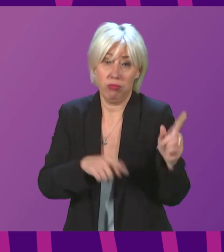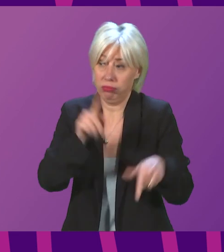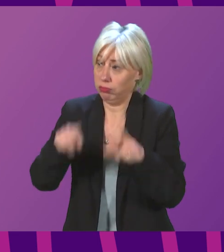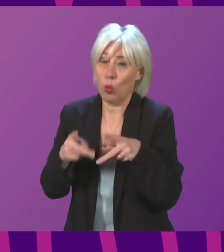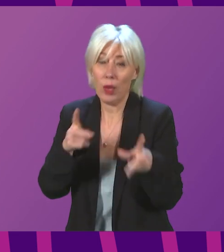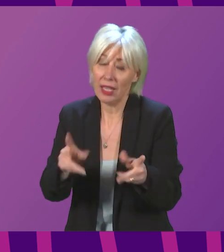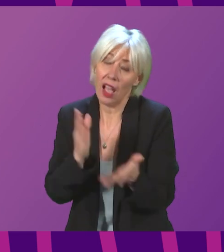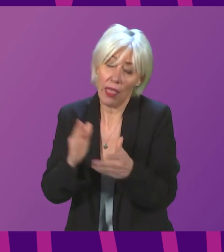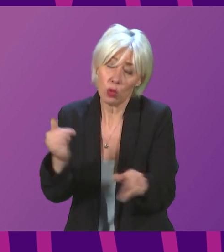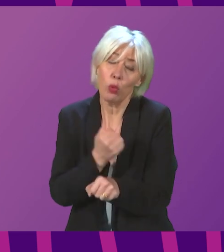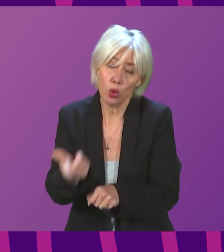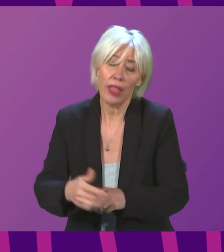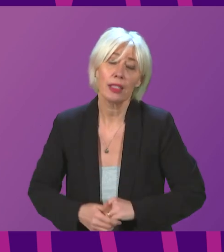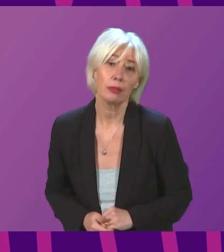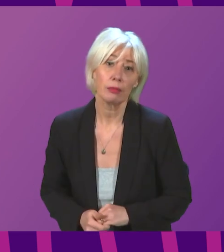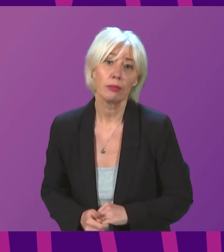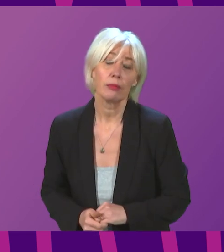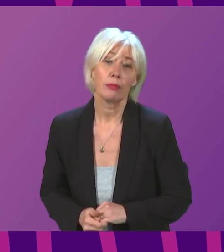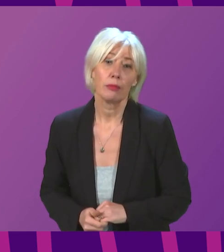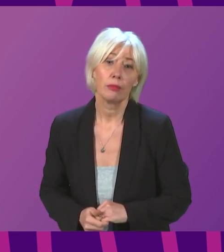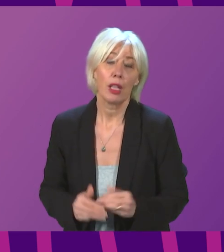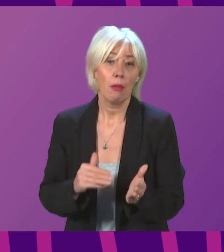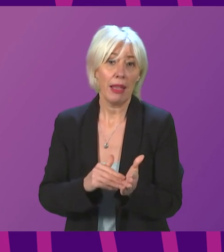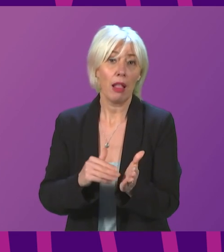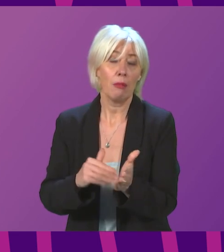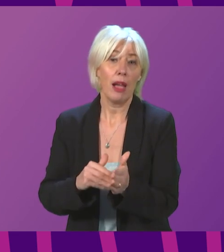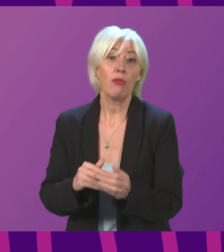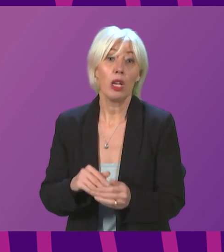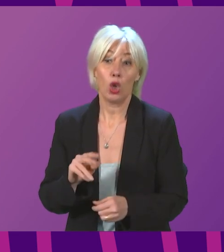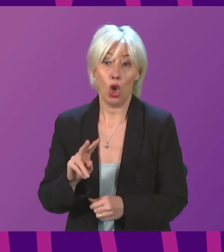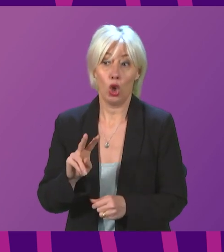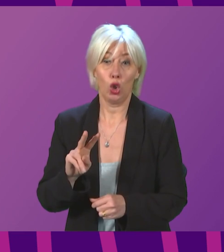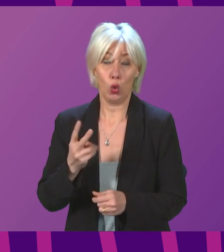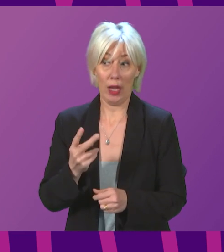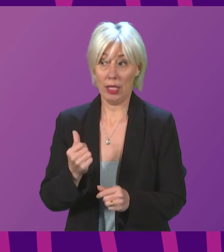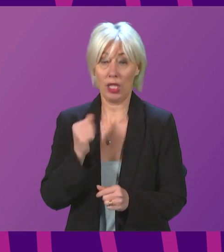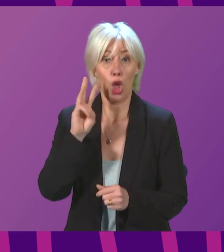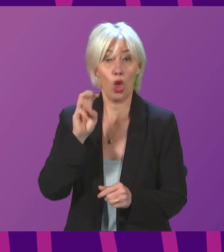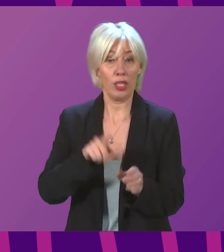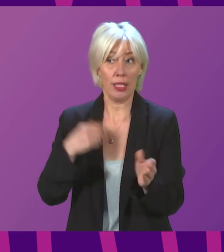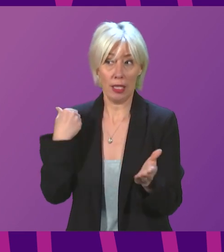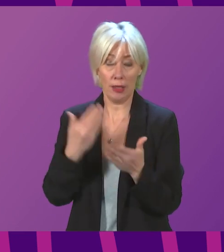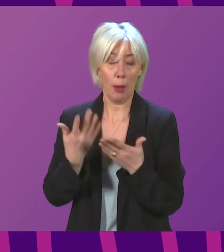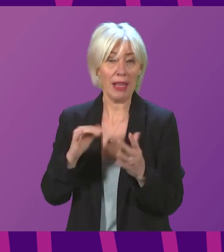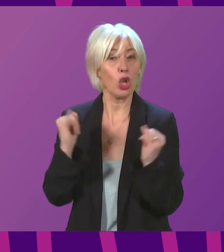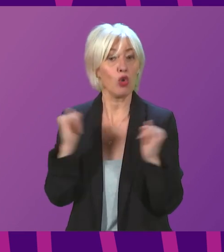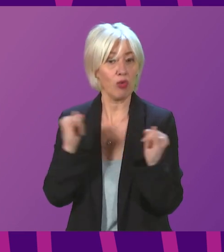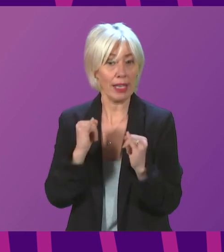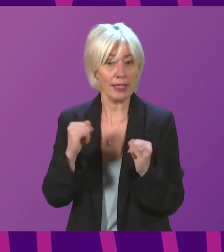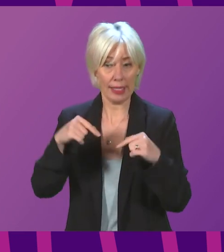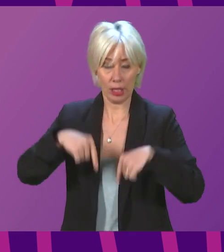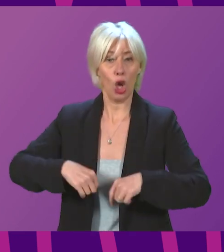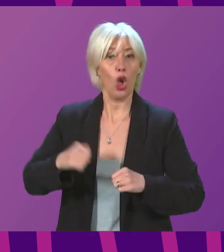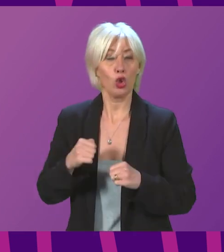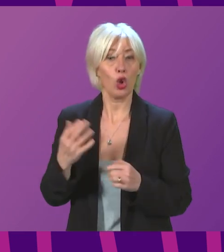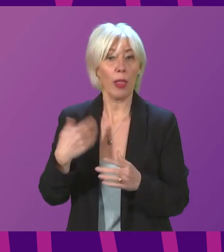to seek to do. Michael Marrow. Thank you, President and Officer. Twice in the last 13 years in times of great crisis this country has